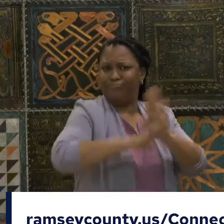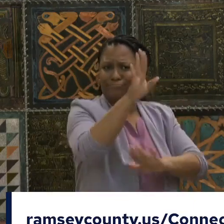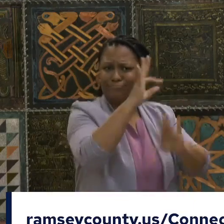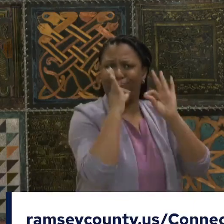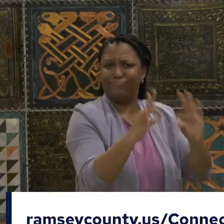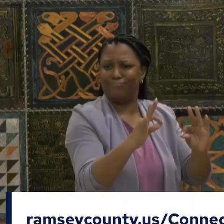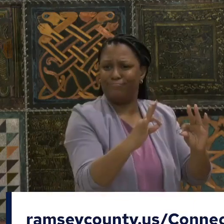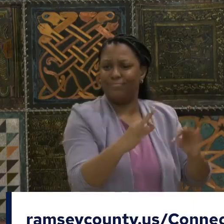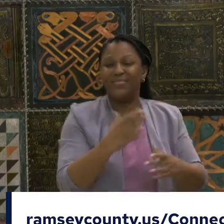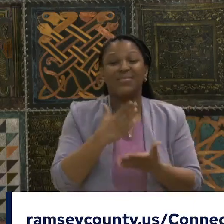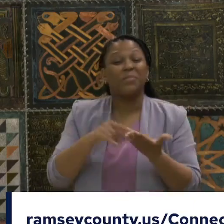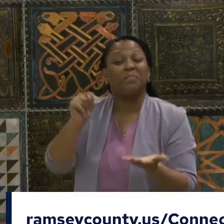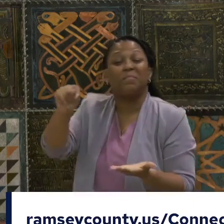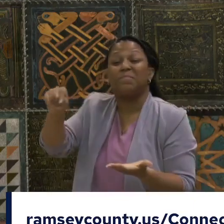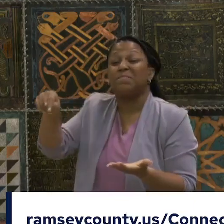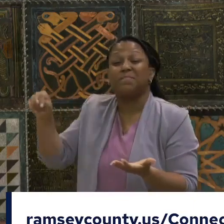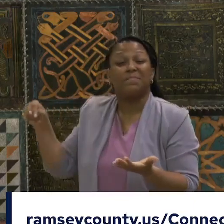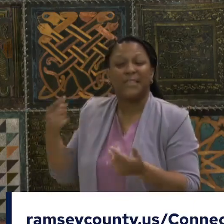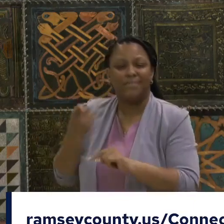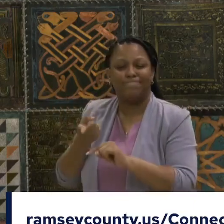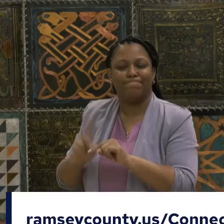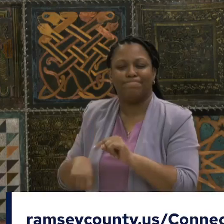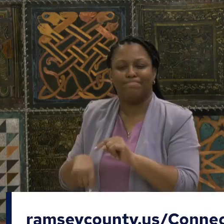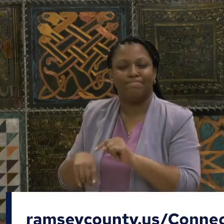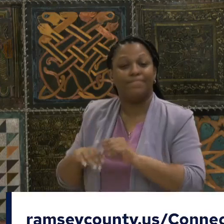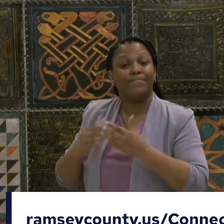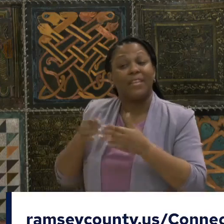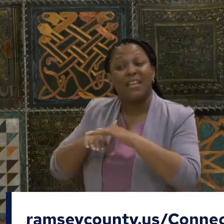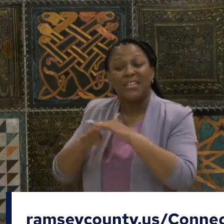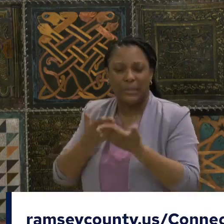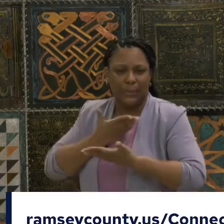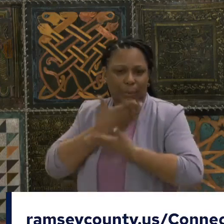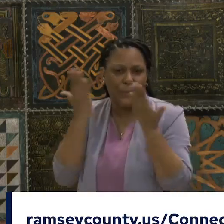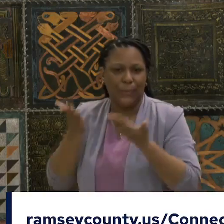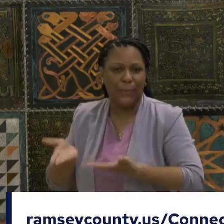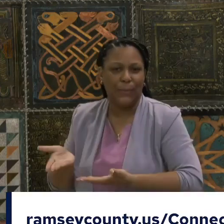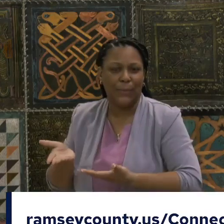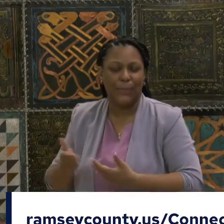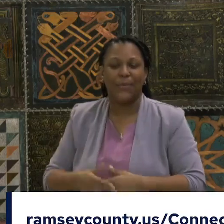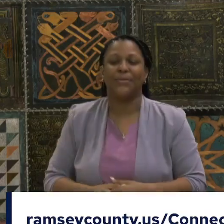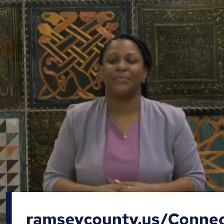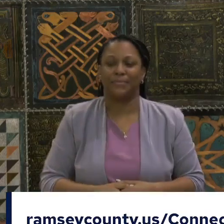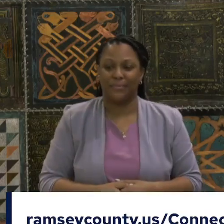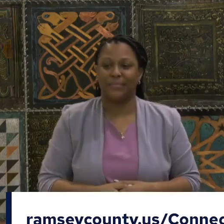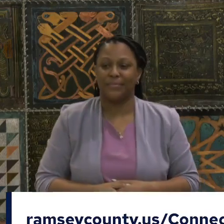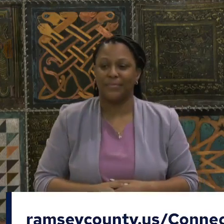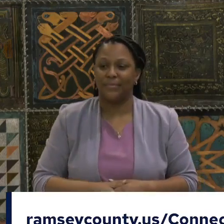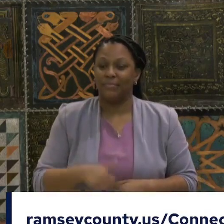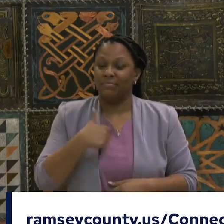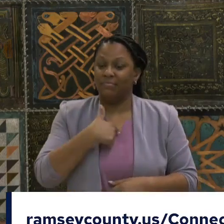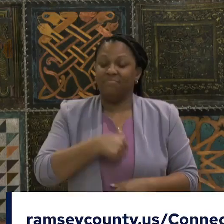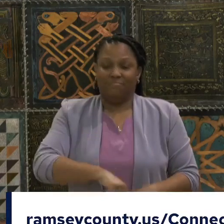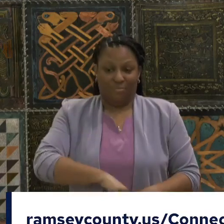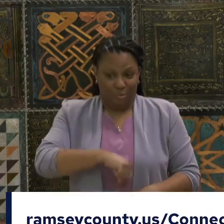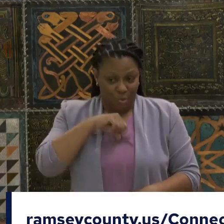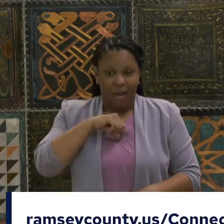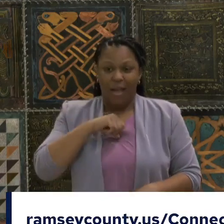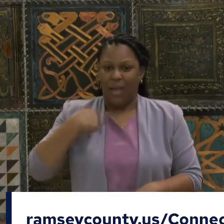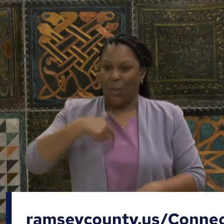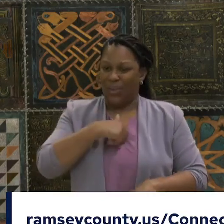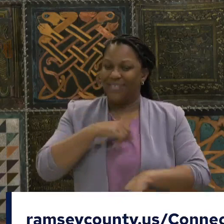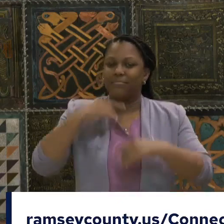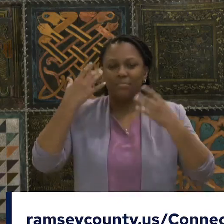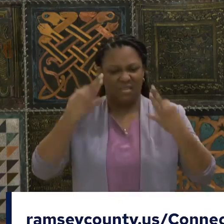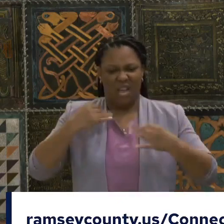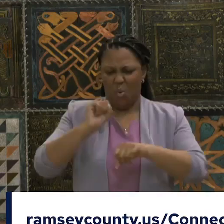And so I'm proud that we are working together to ensure that every member of our community does